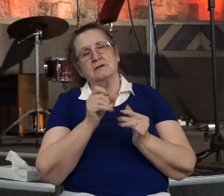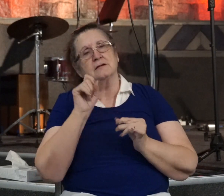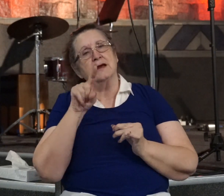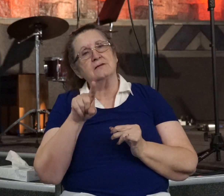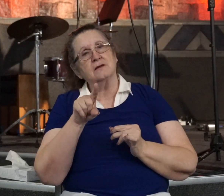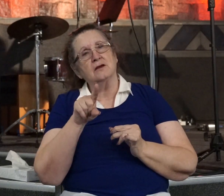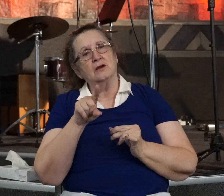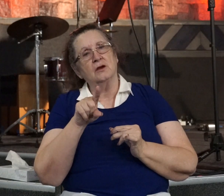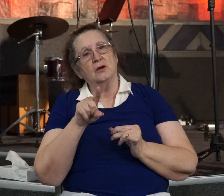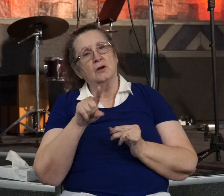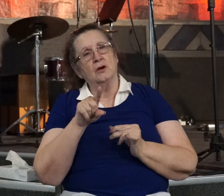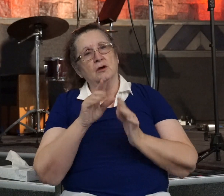persecuted you or hurt you.